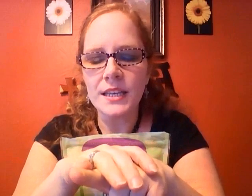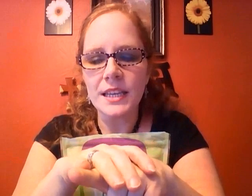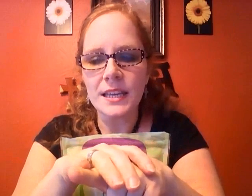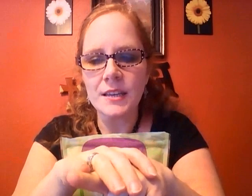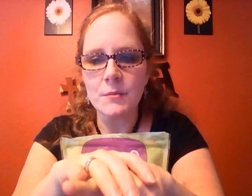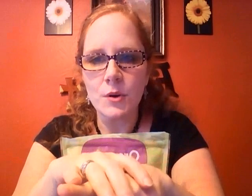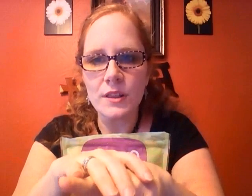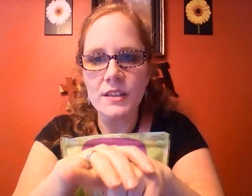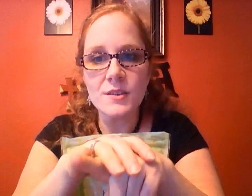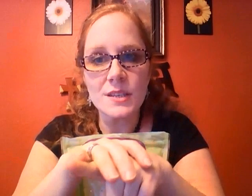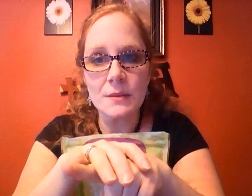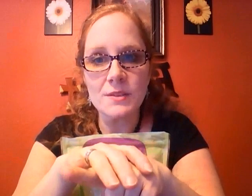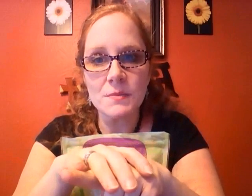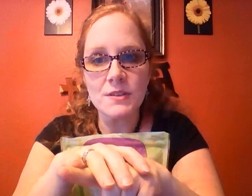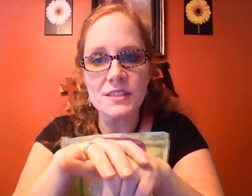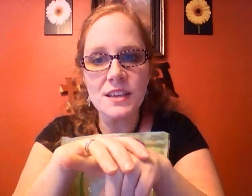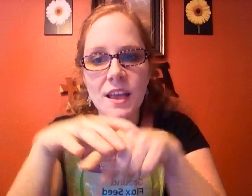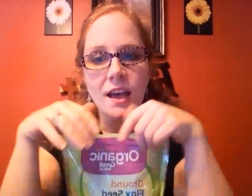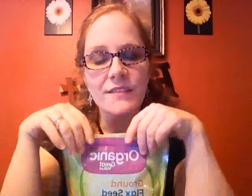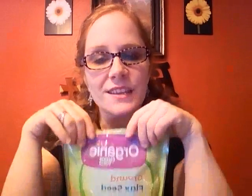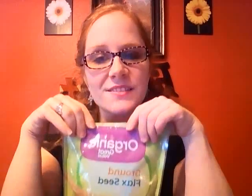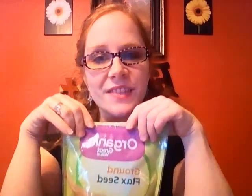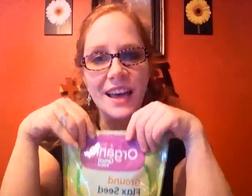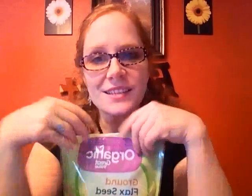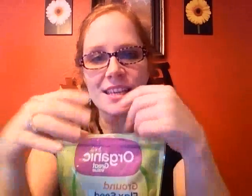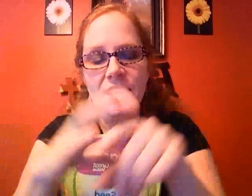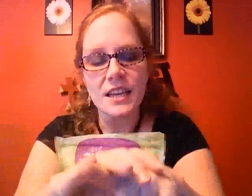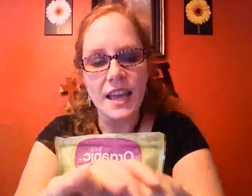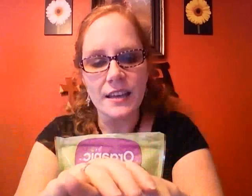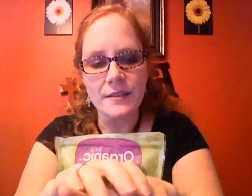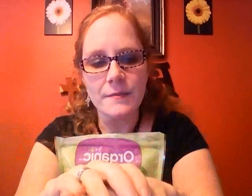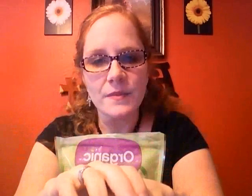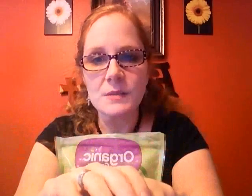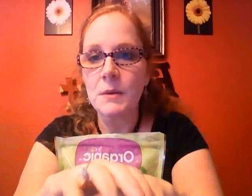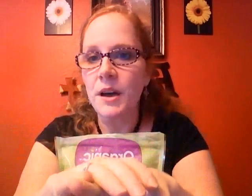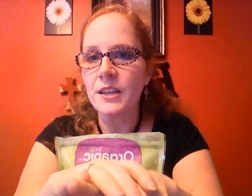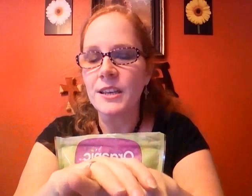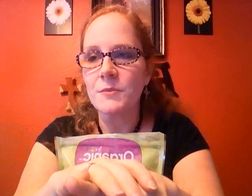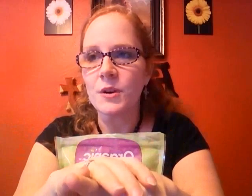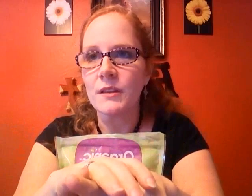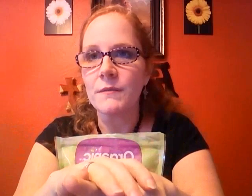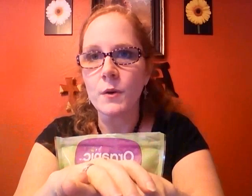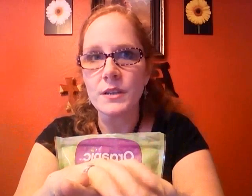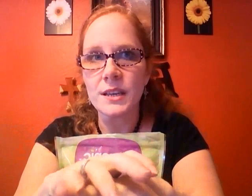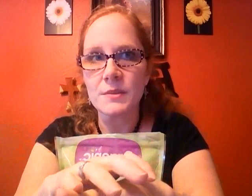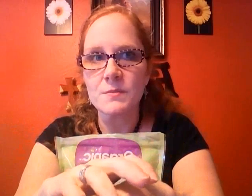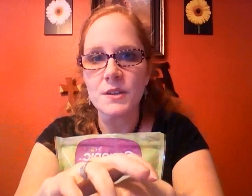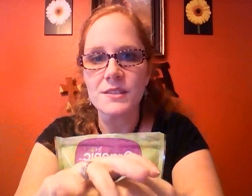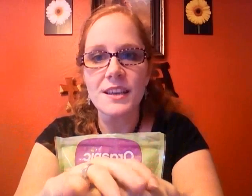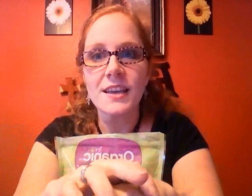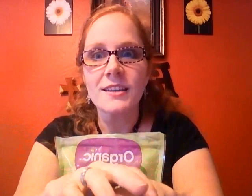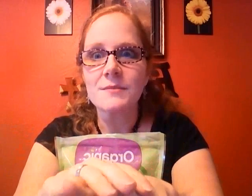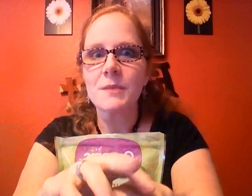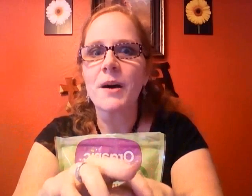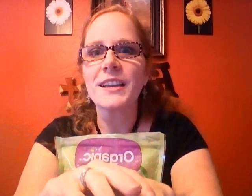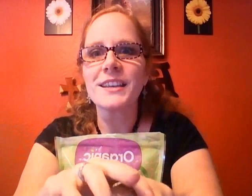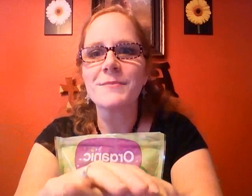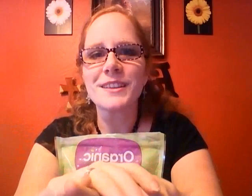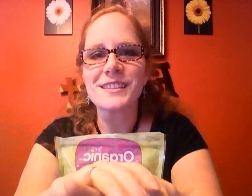need more than two tablespoons of this flax seed a day does my body need more than four tablespoons does my body need more than